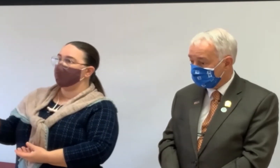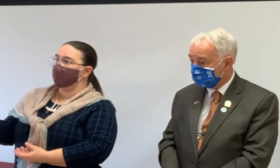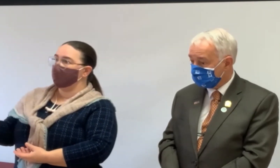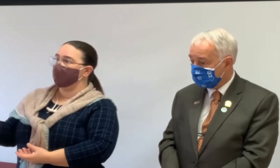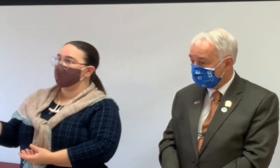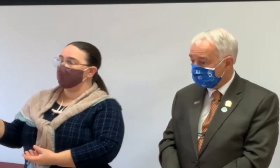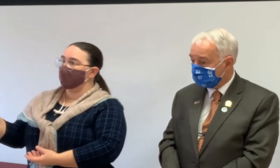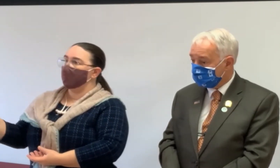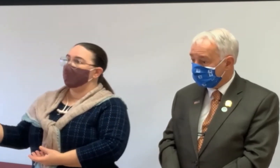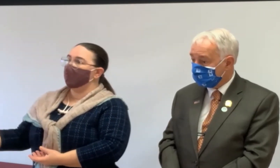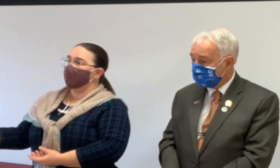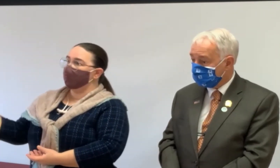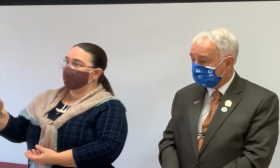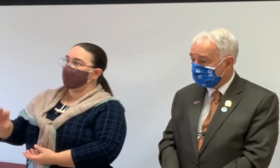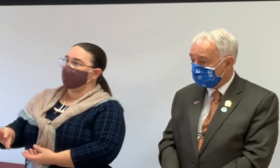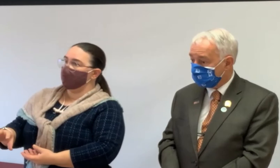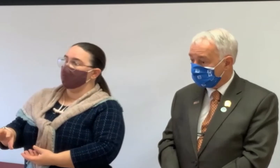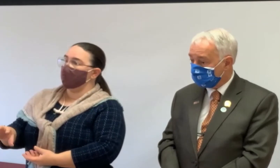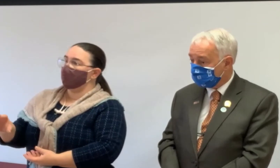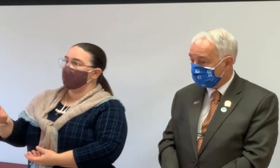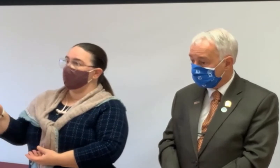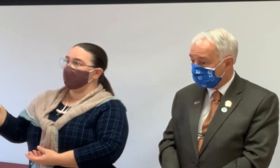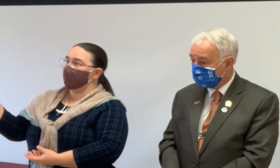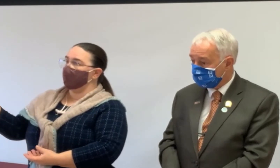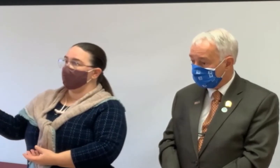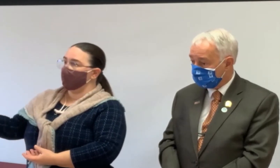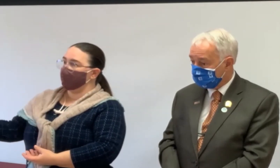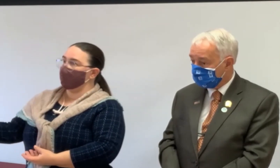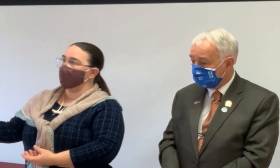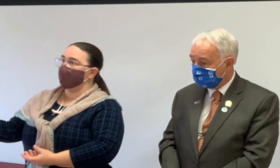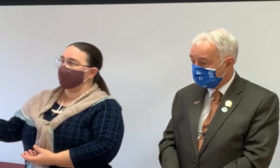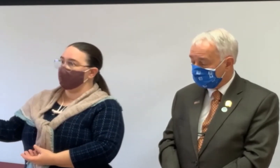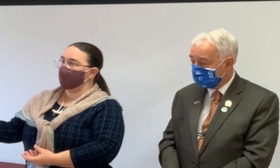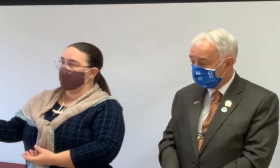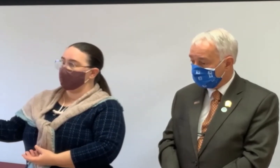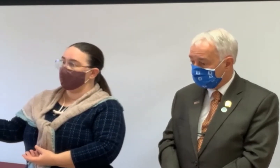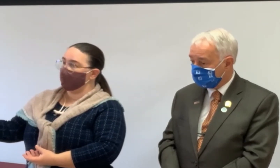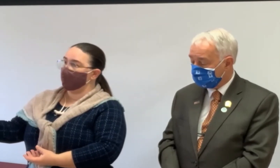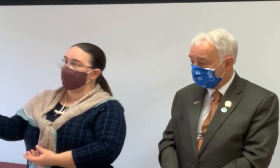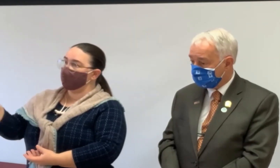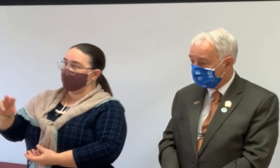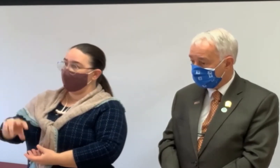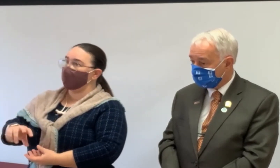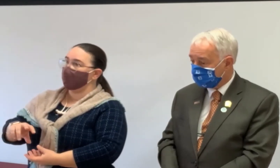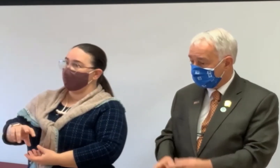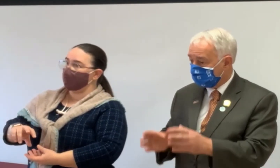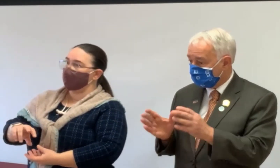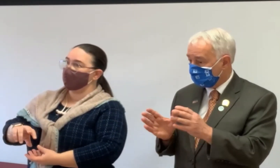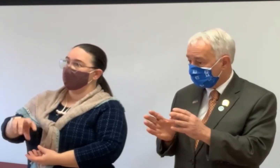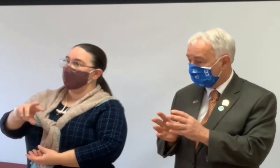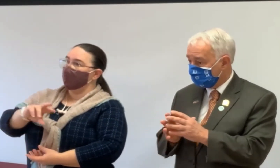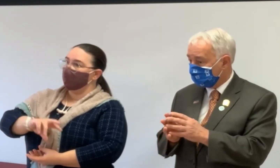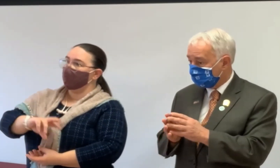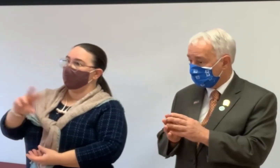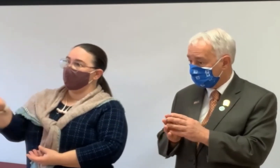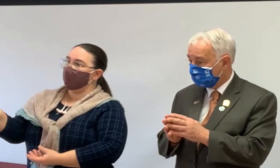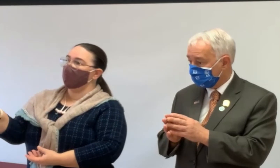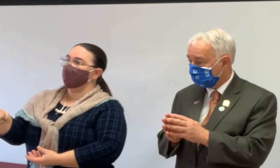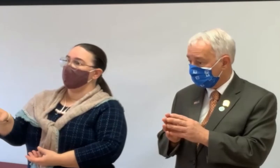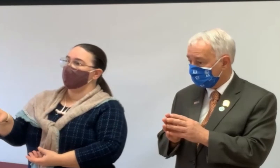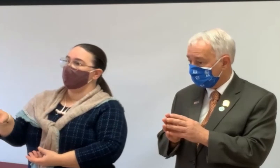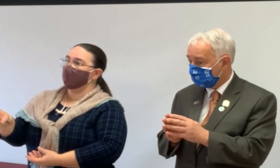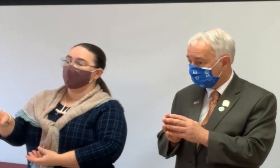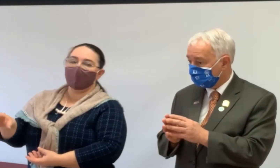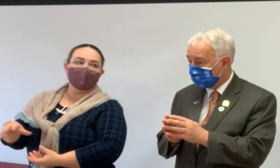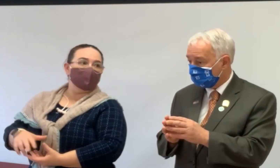qualify you for the mortgage. And you could use the, the money from the reverse mortgage, the money you borrow to pay the taxes, or they